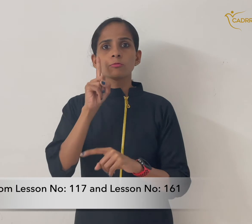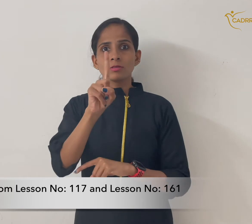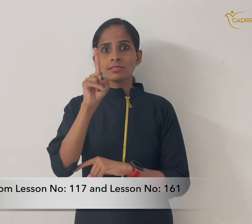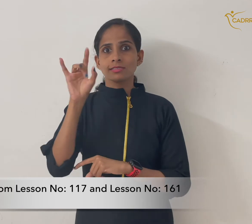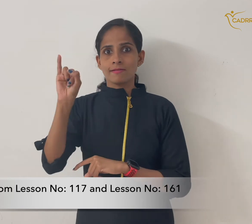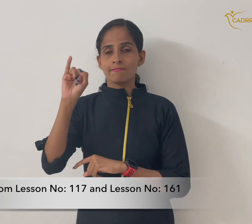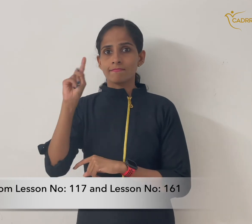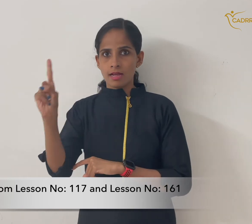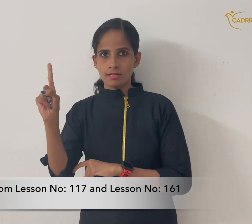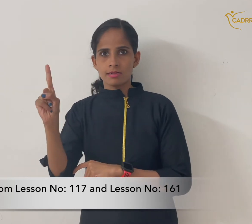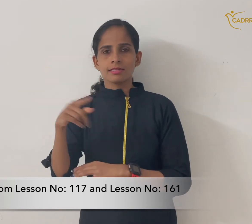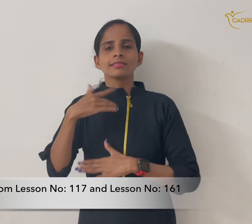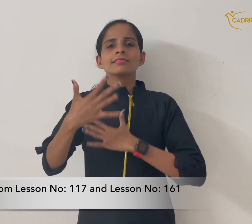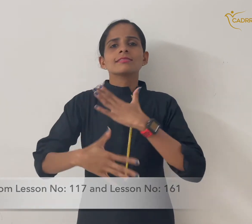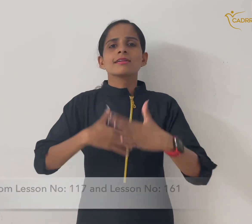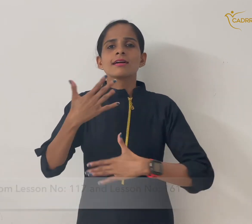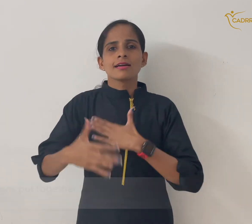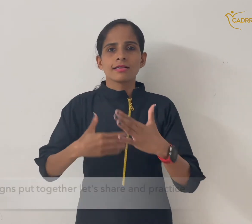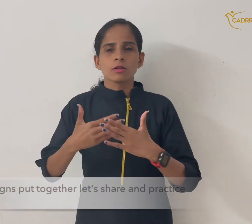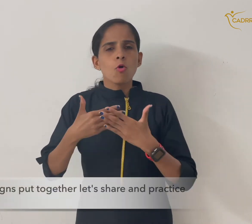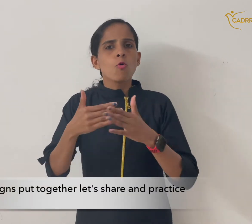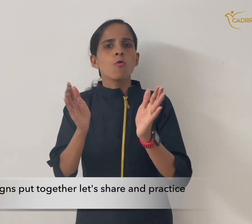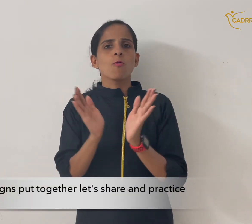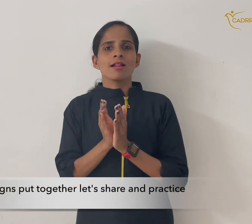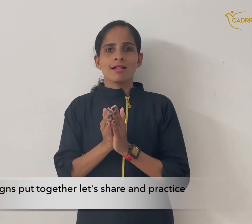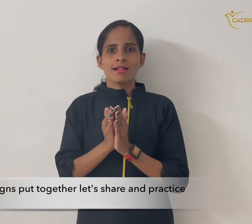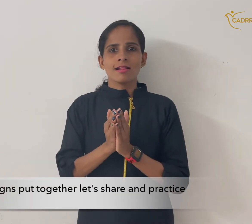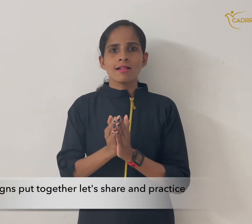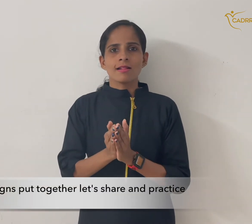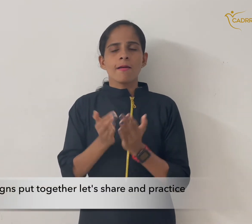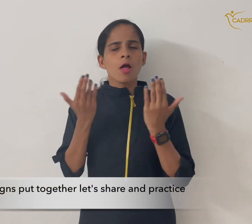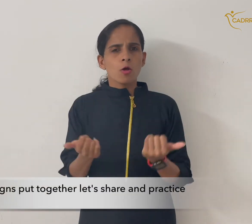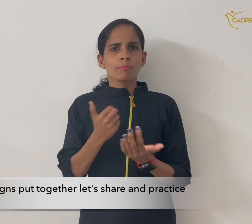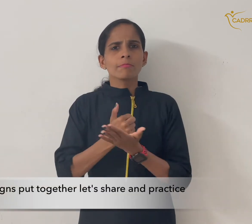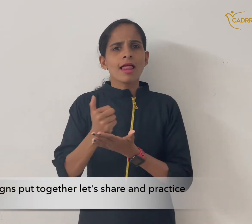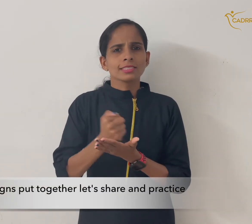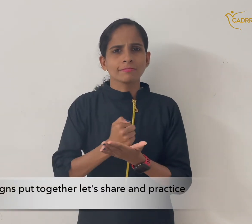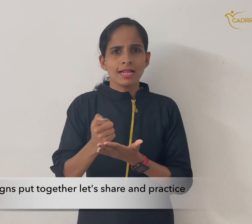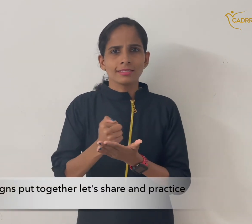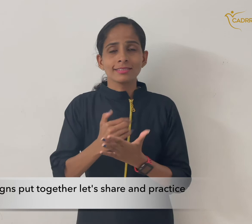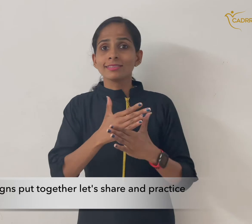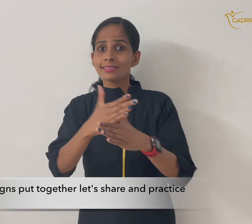161. All the signs put together. Let's share and practice.